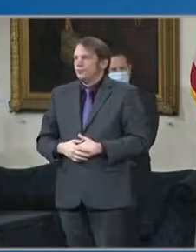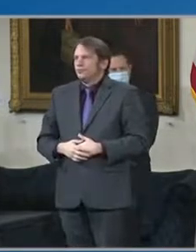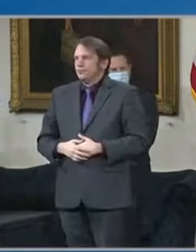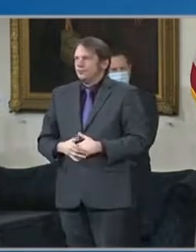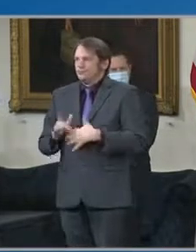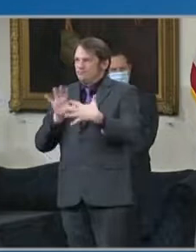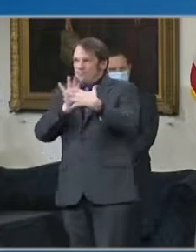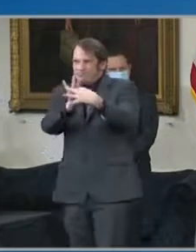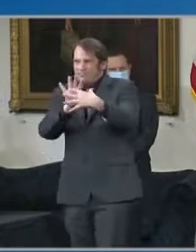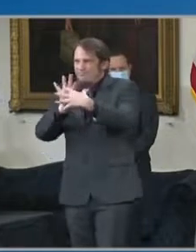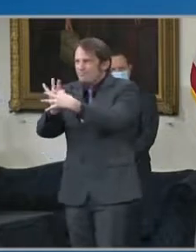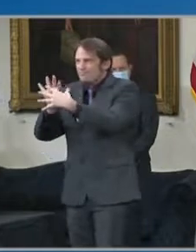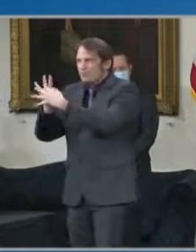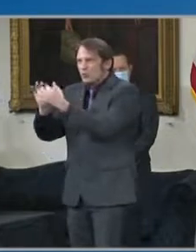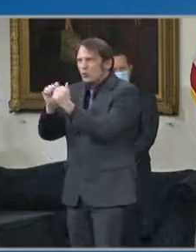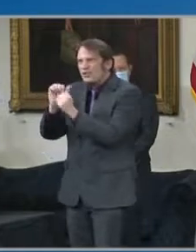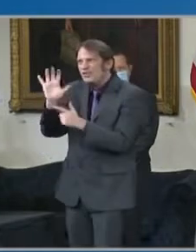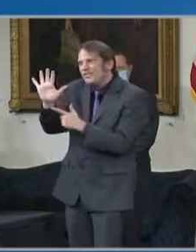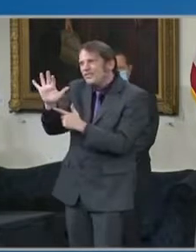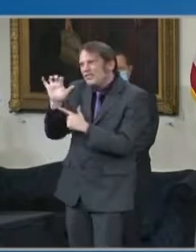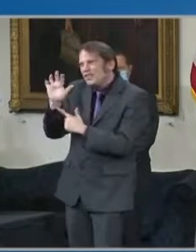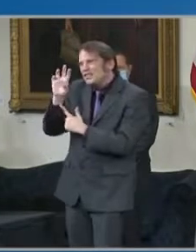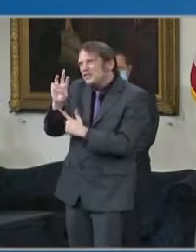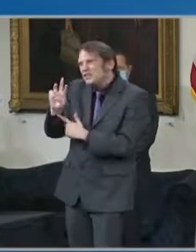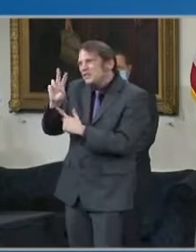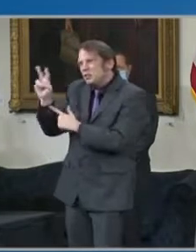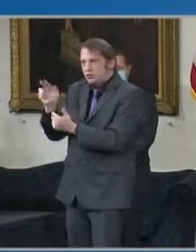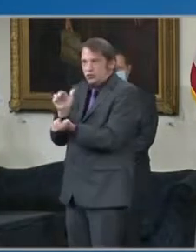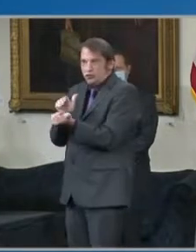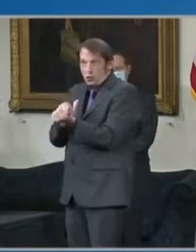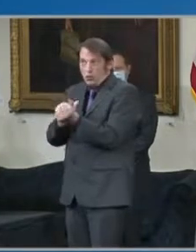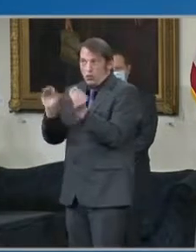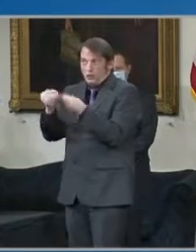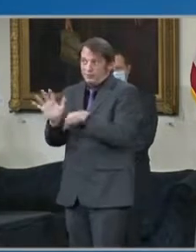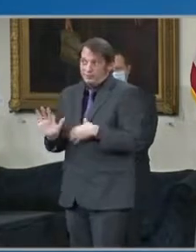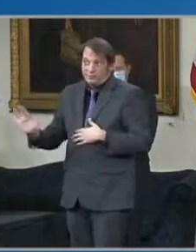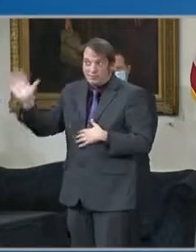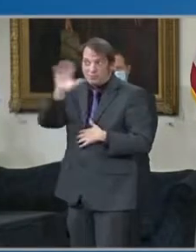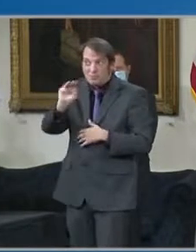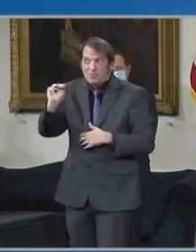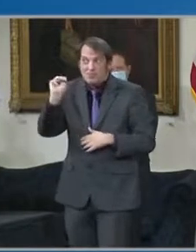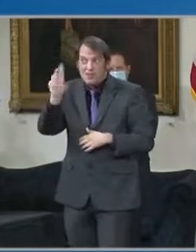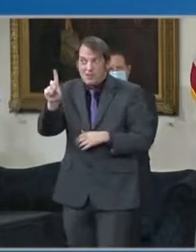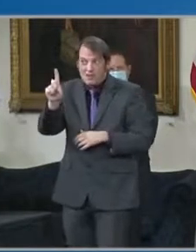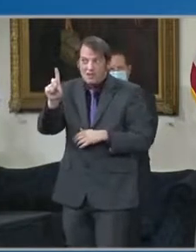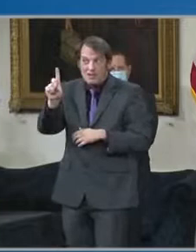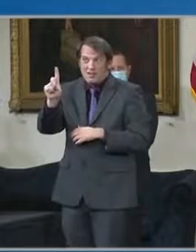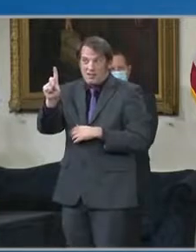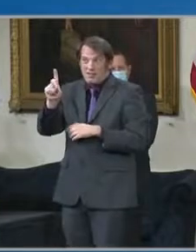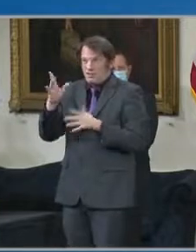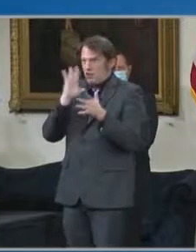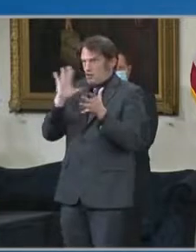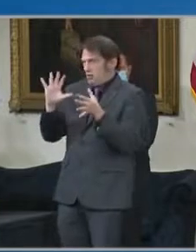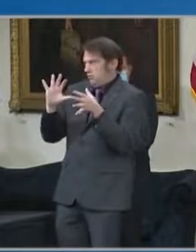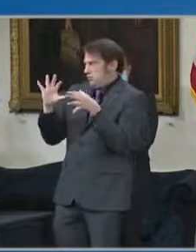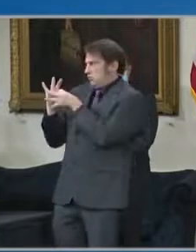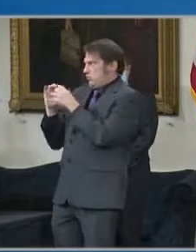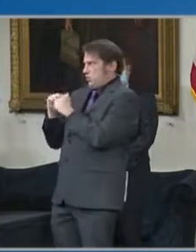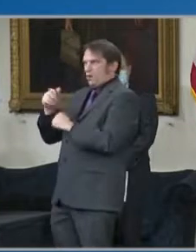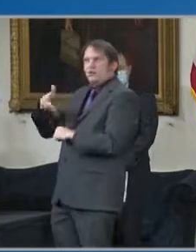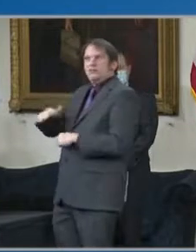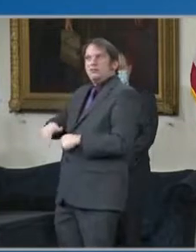primary care practices across the state. In addition, we are launching a new